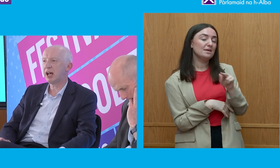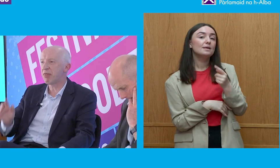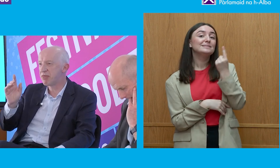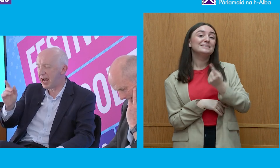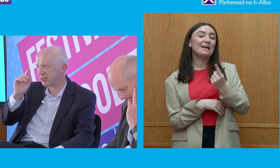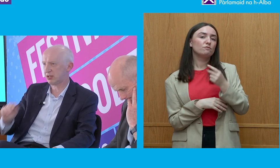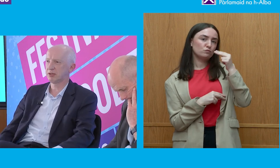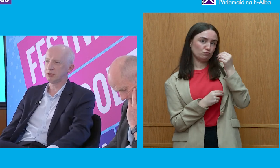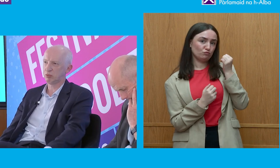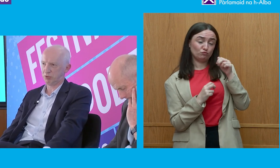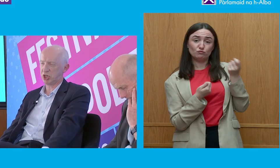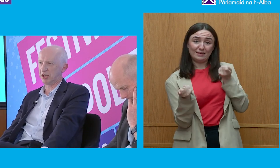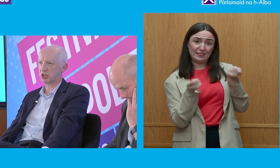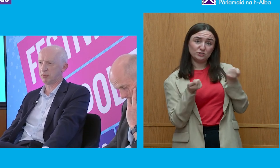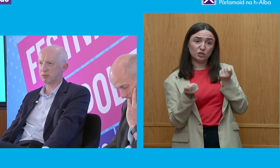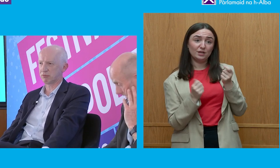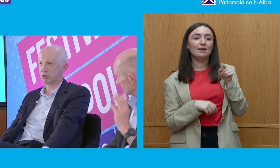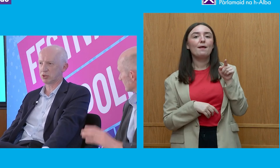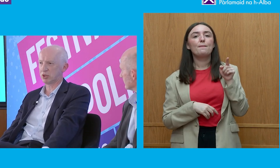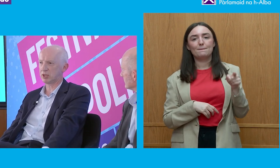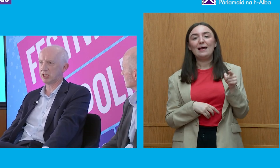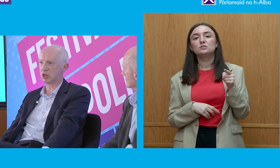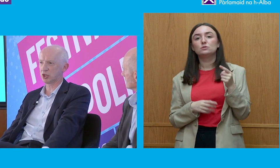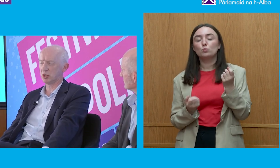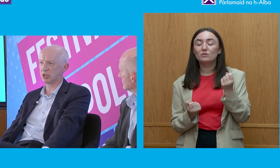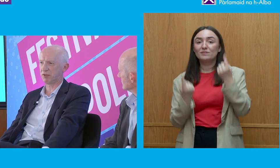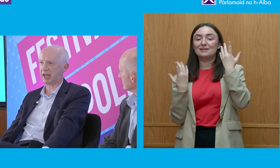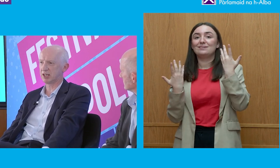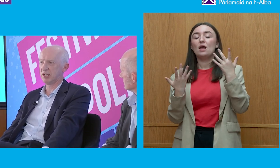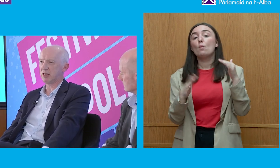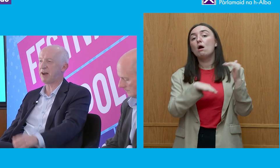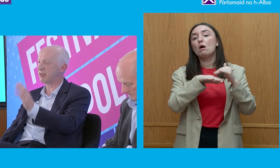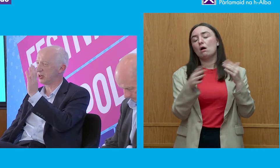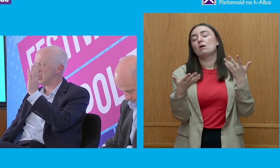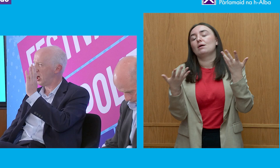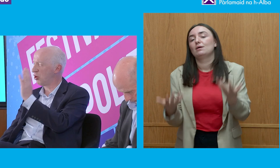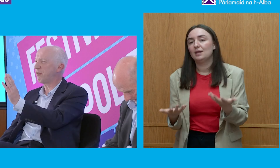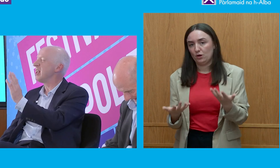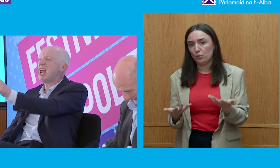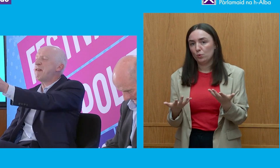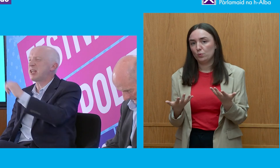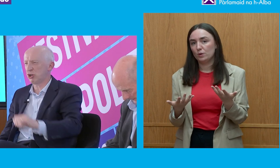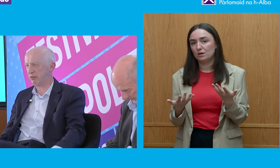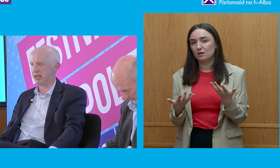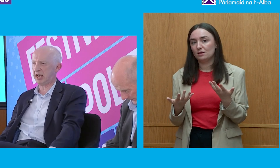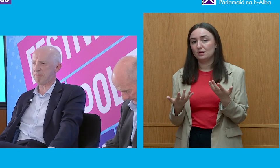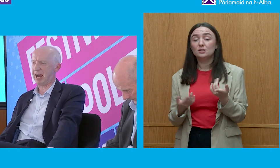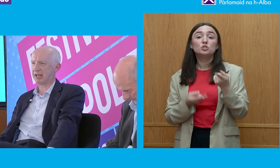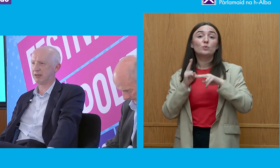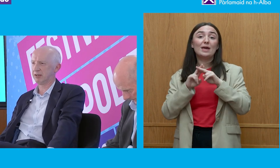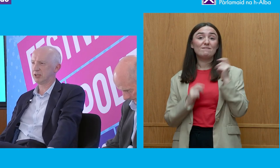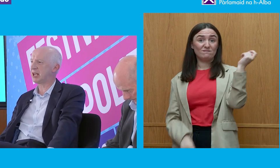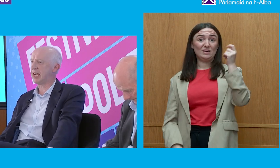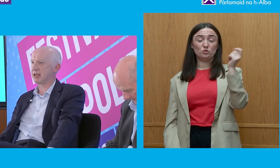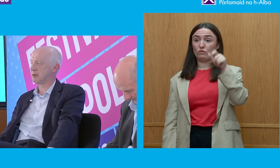and that's the chicken that's come home to roost that we see the consequences of that the fact that an awful if a victorian came